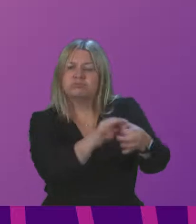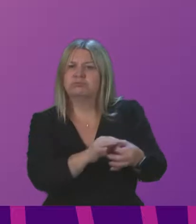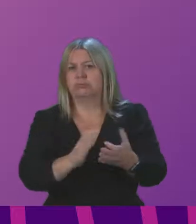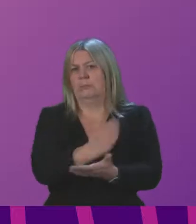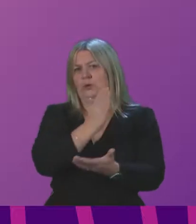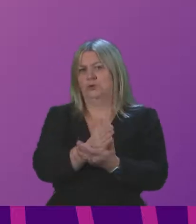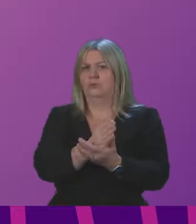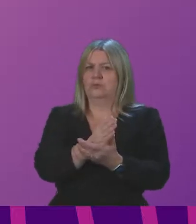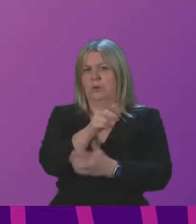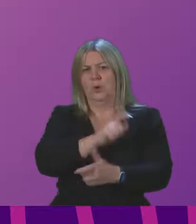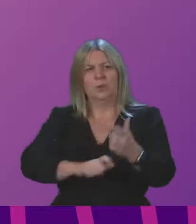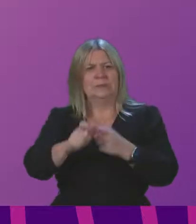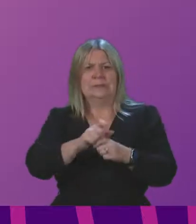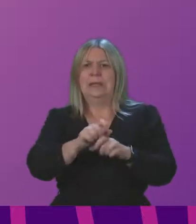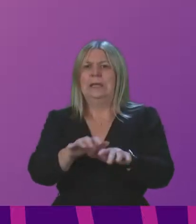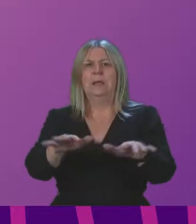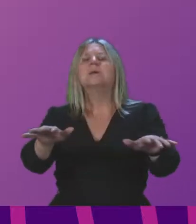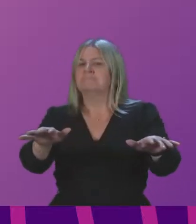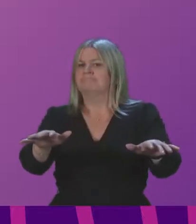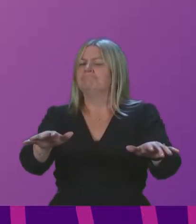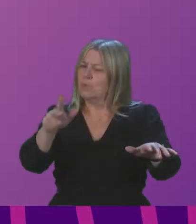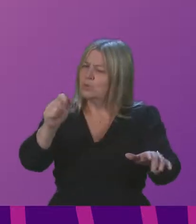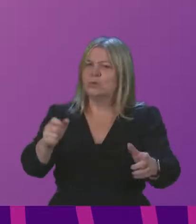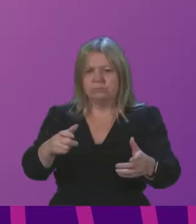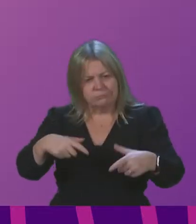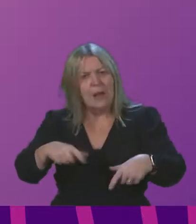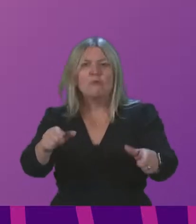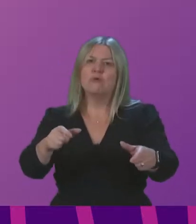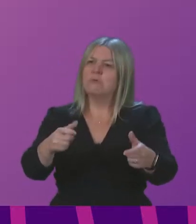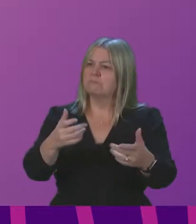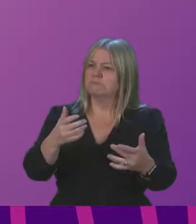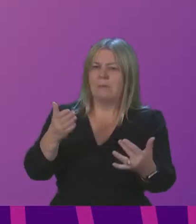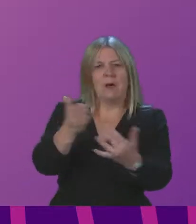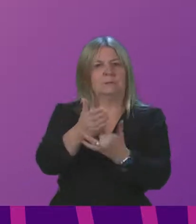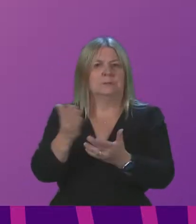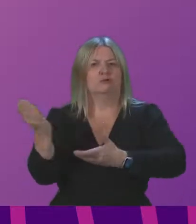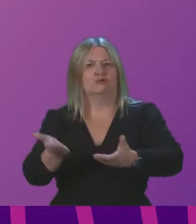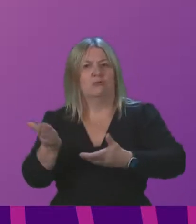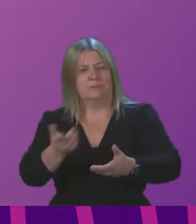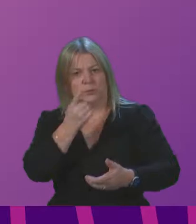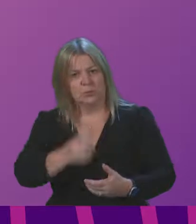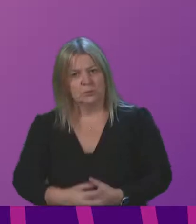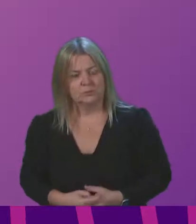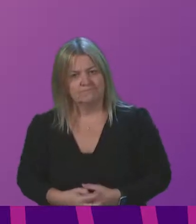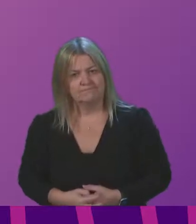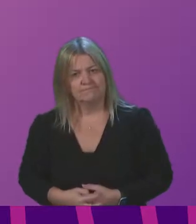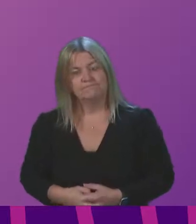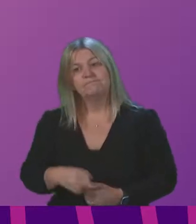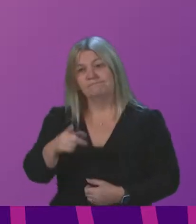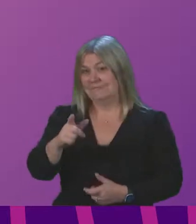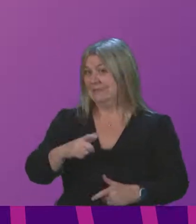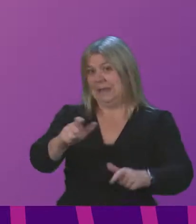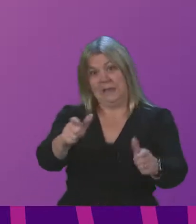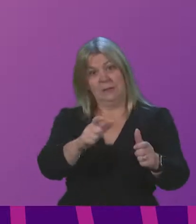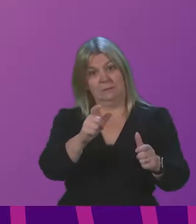communities were able to access vital services throughout the pandemic. They continued to do this as the pandemic endures.